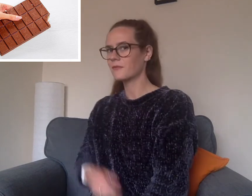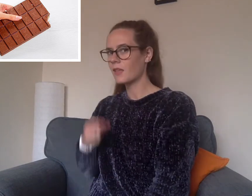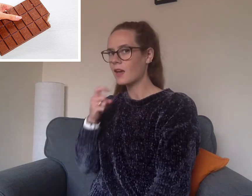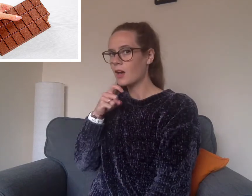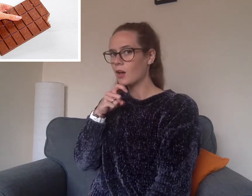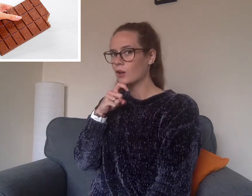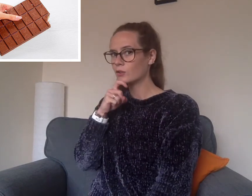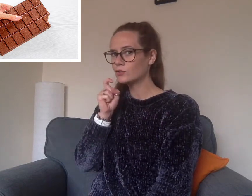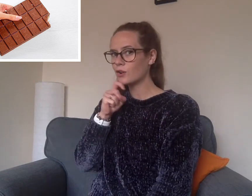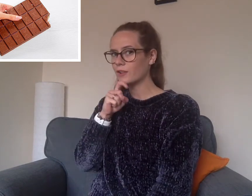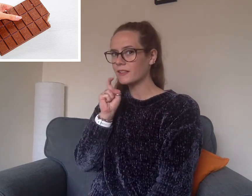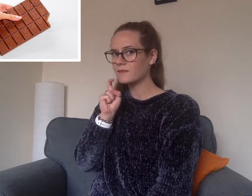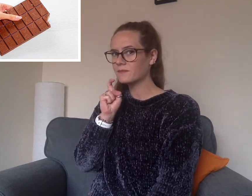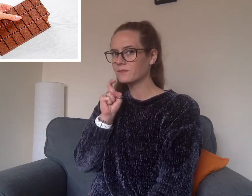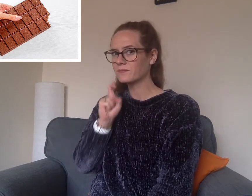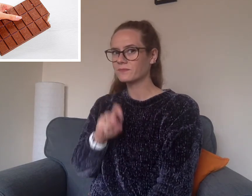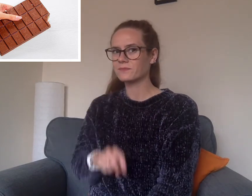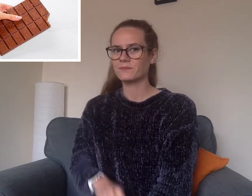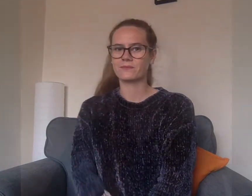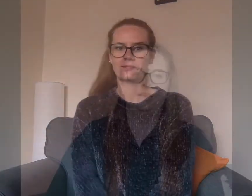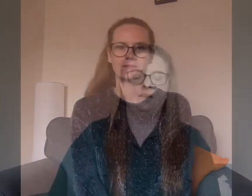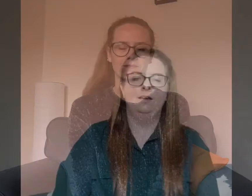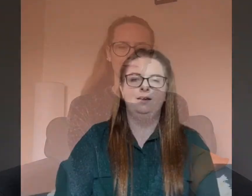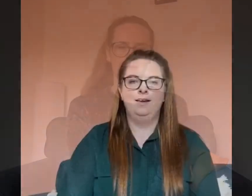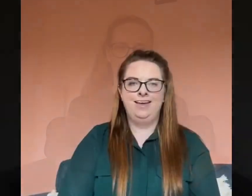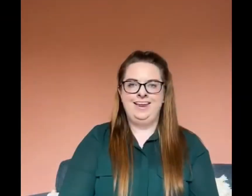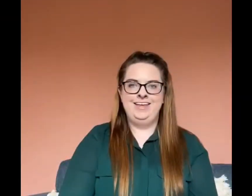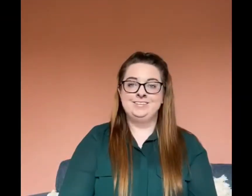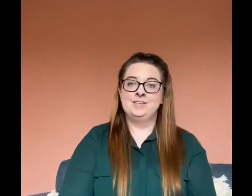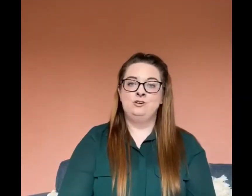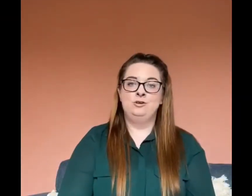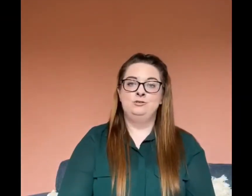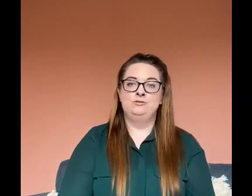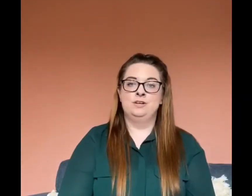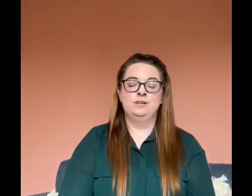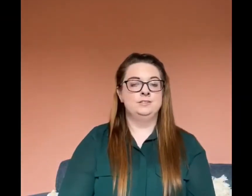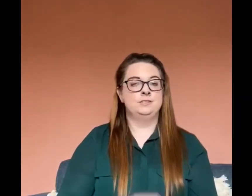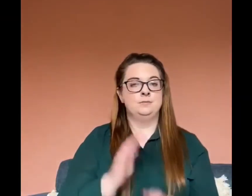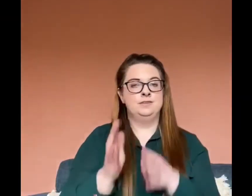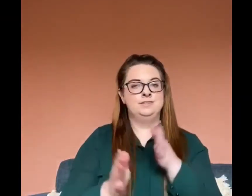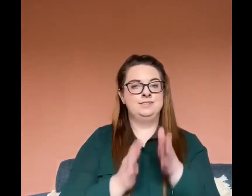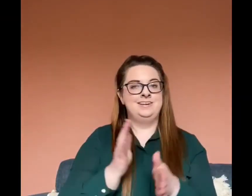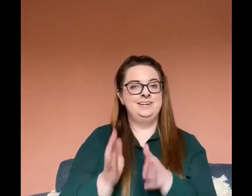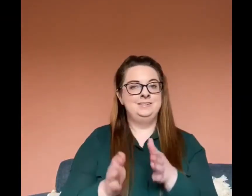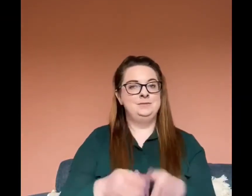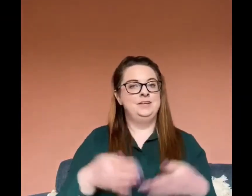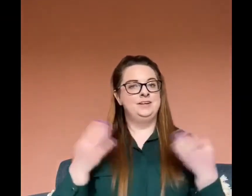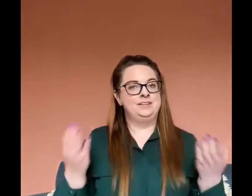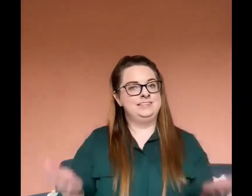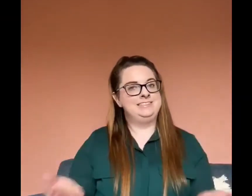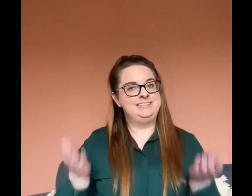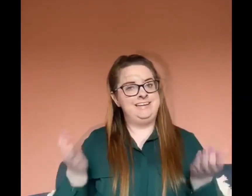Chocolate. Let's go over some of the signs we learned today.